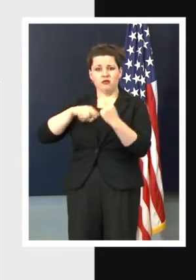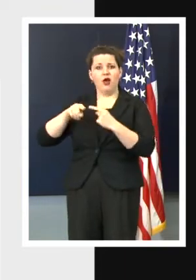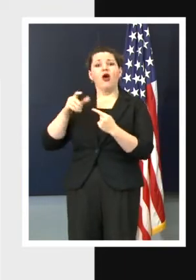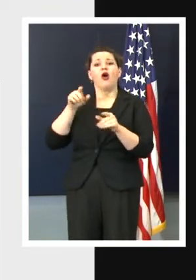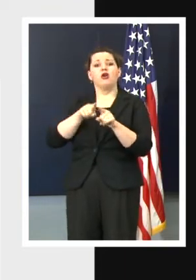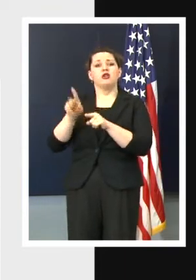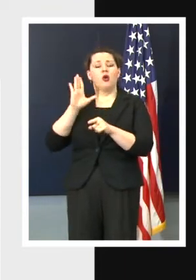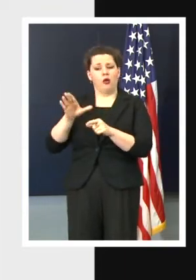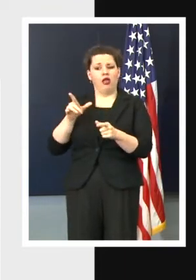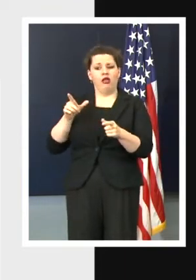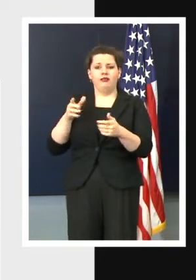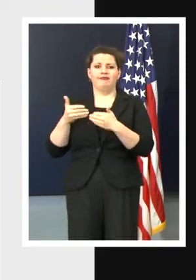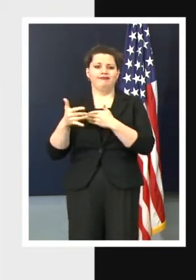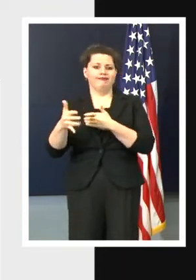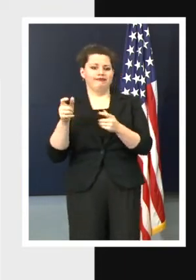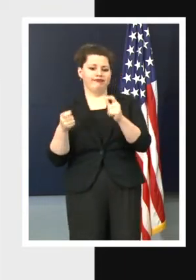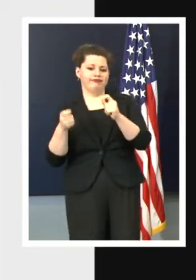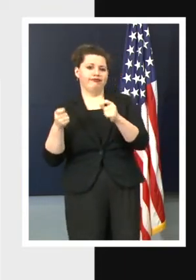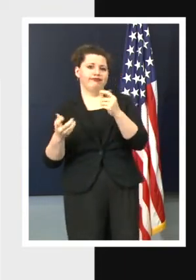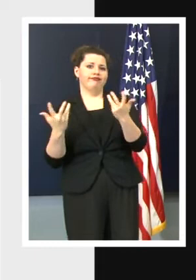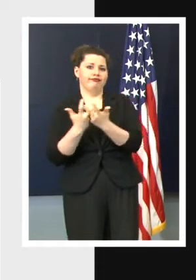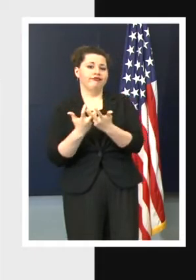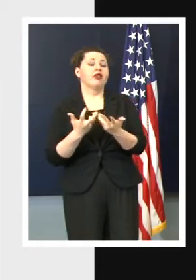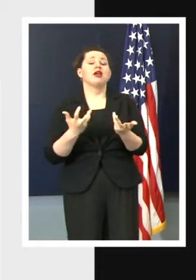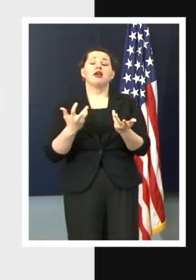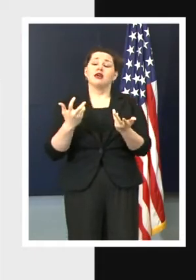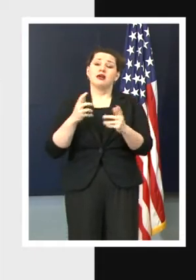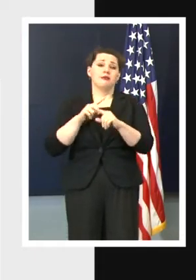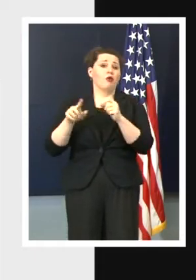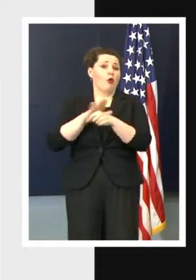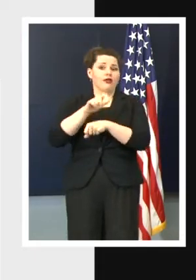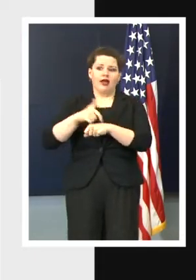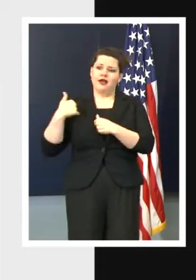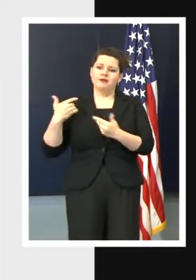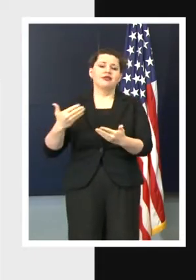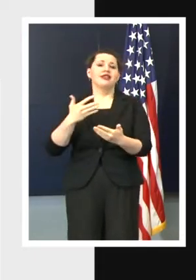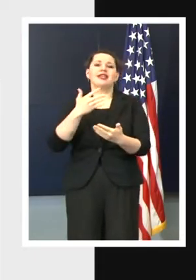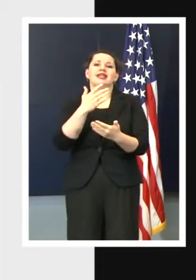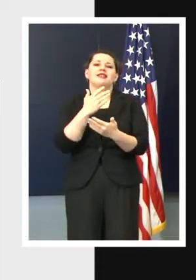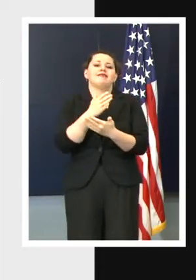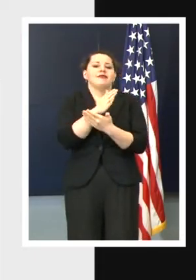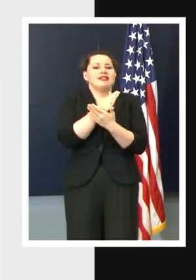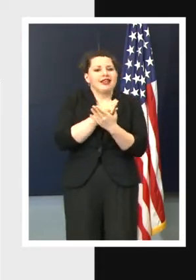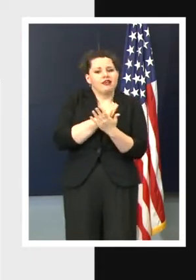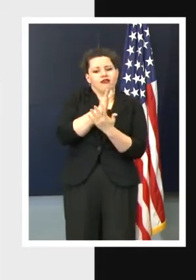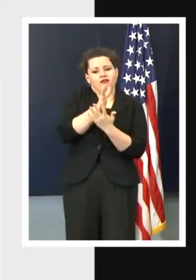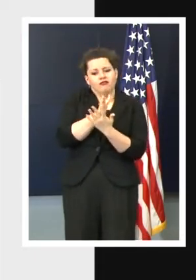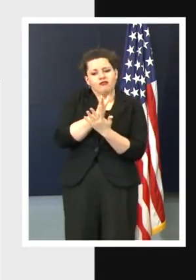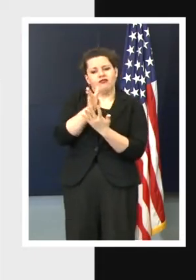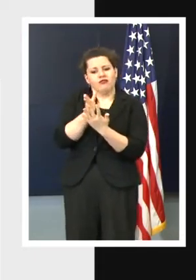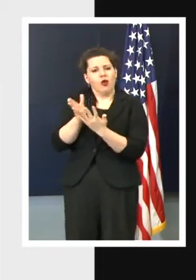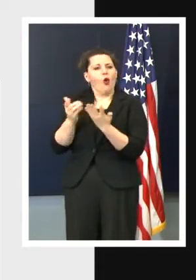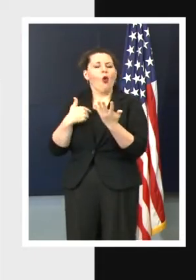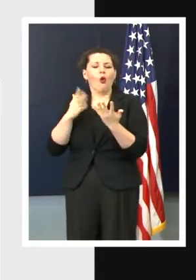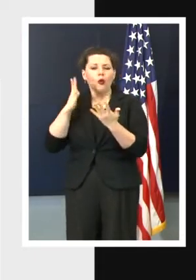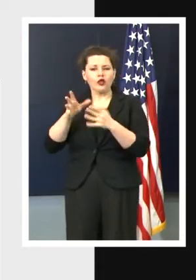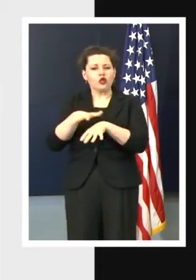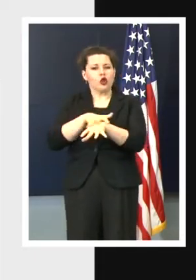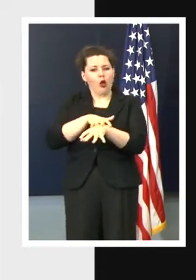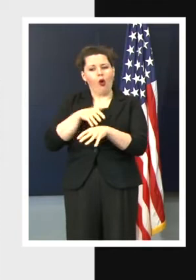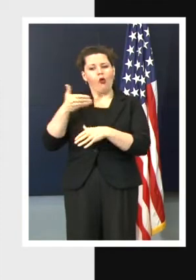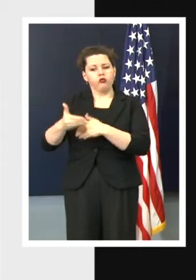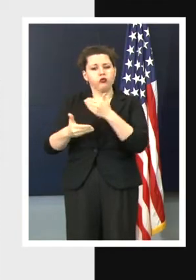adjustments moving forward. But as we've said all along, it's a phased-in approach. We're opening slowly. I mean, we're hoping to bring